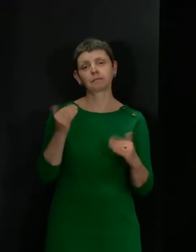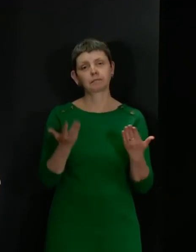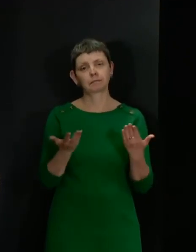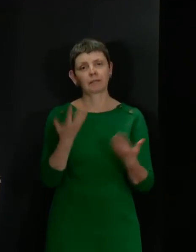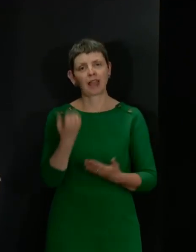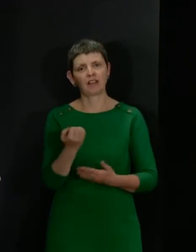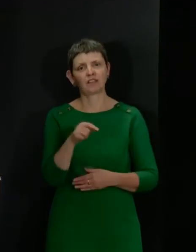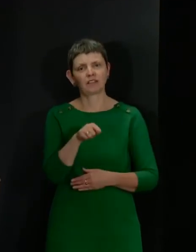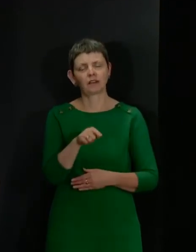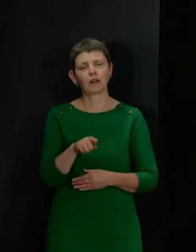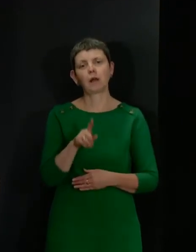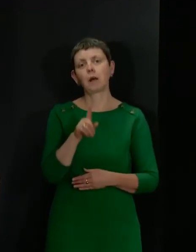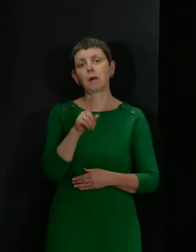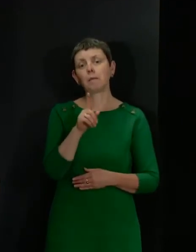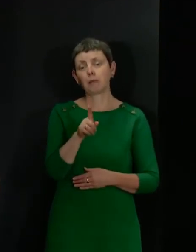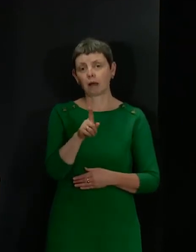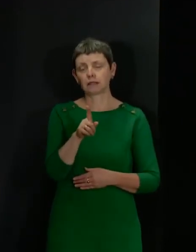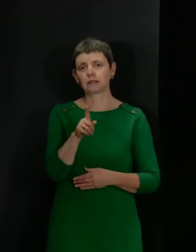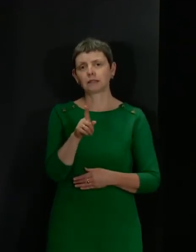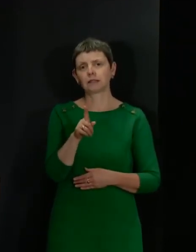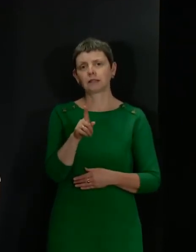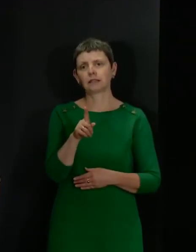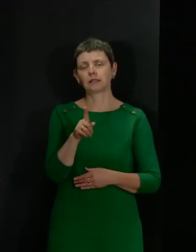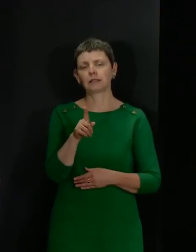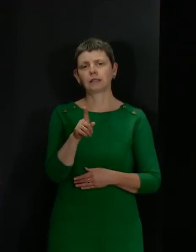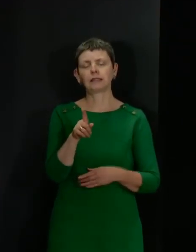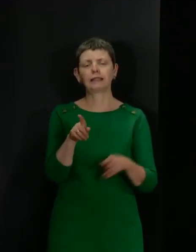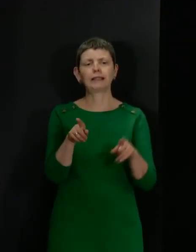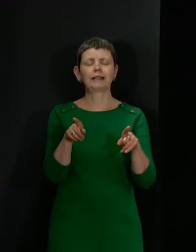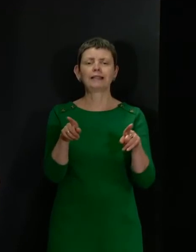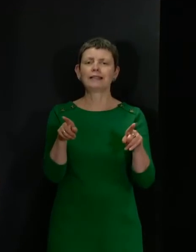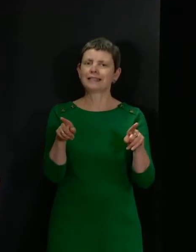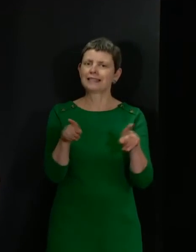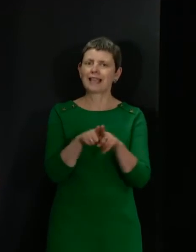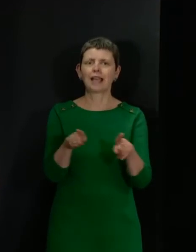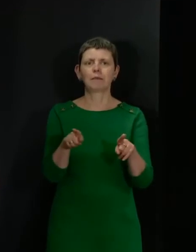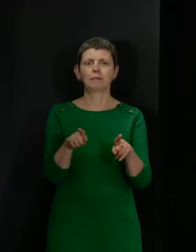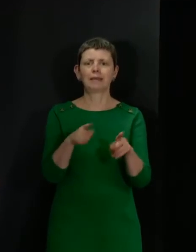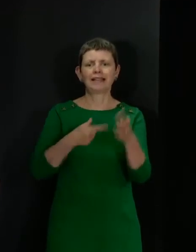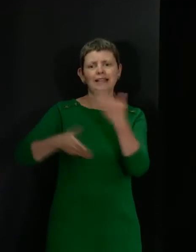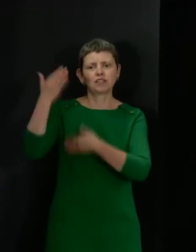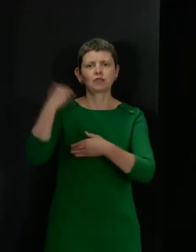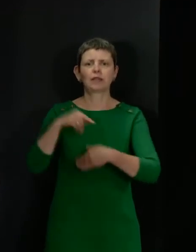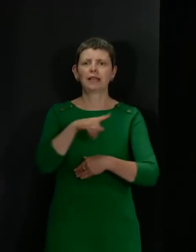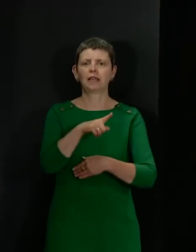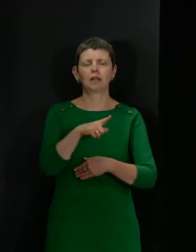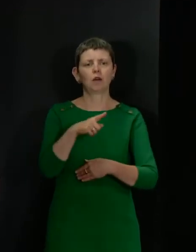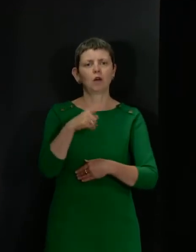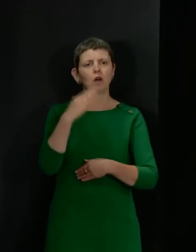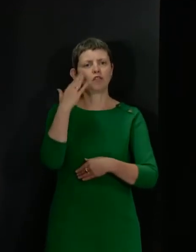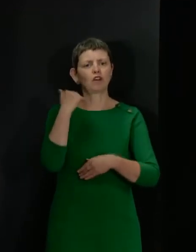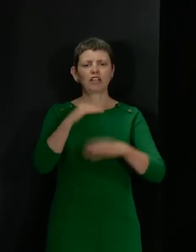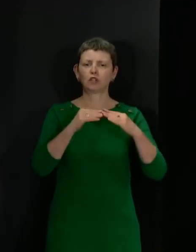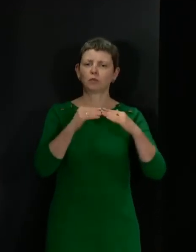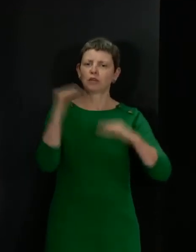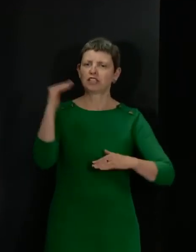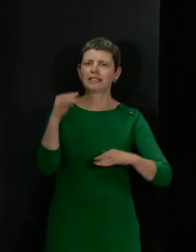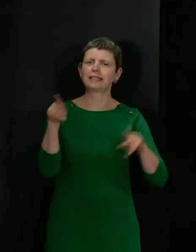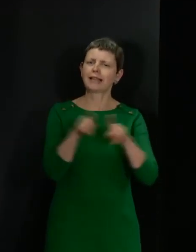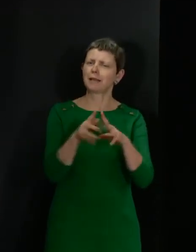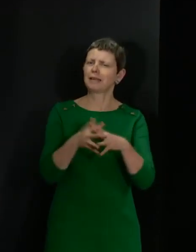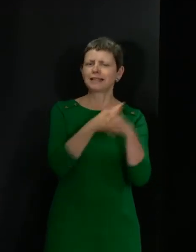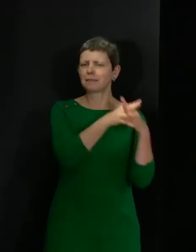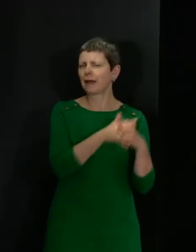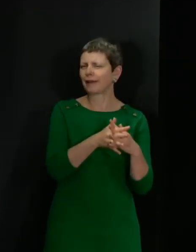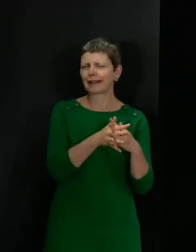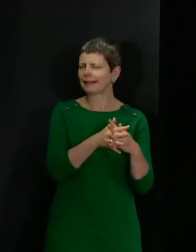But it doesn't reflect the history of slavery and the history of racial prejudice that does exist in the United States.